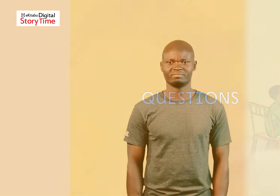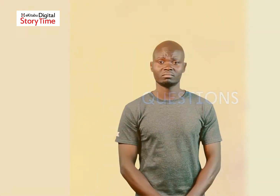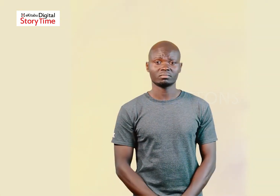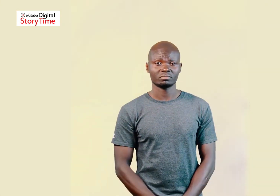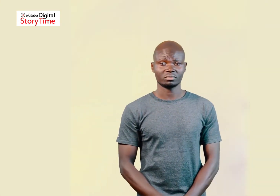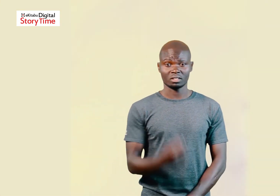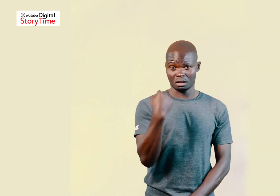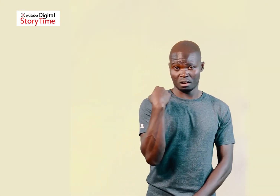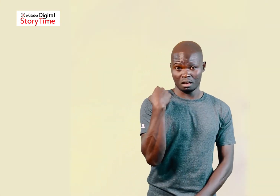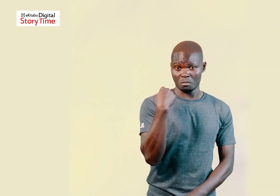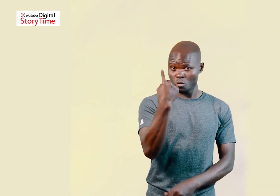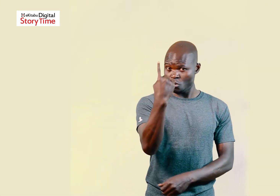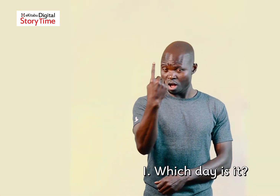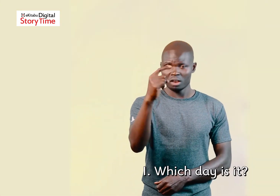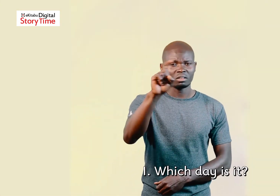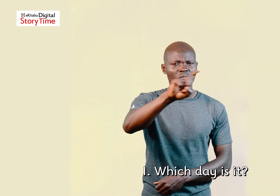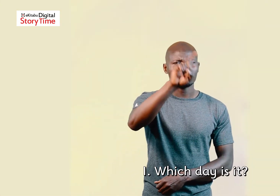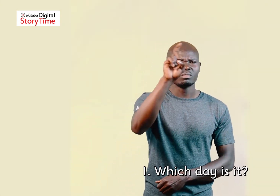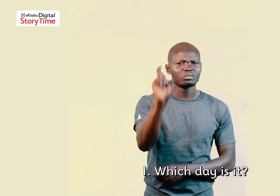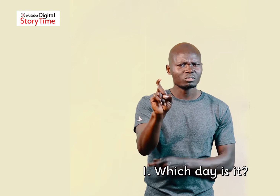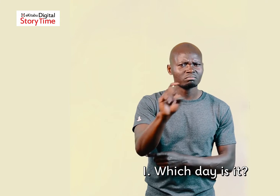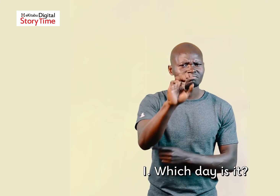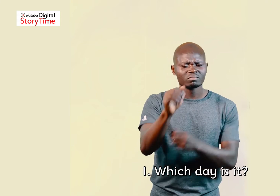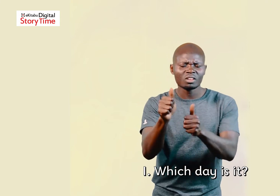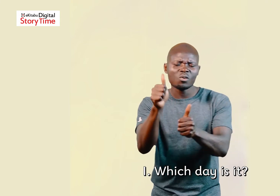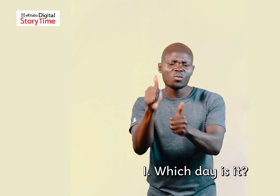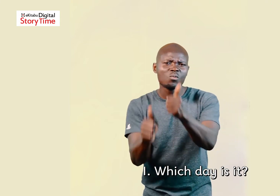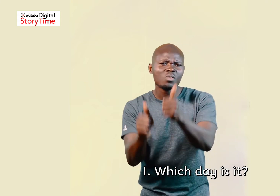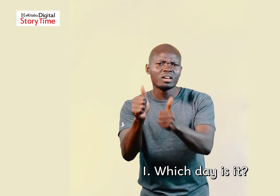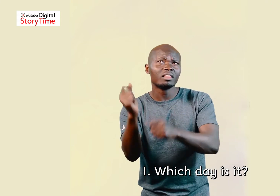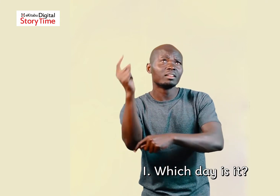Questions Number one Which day is it?